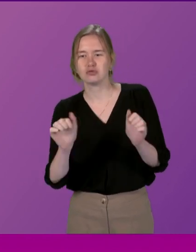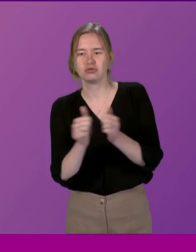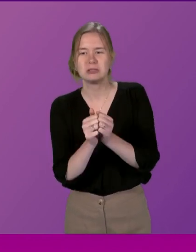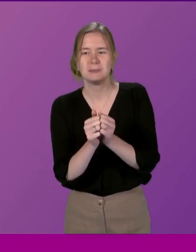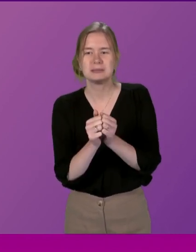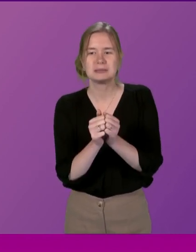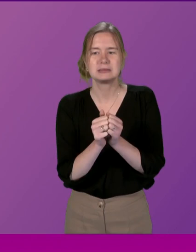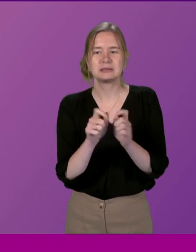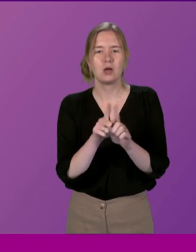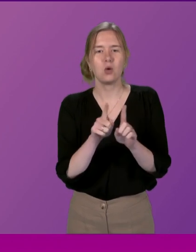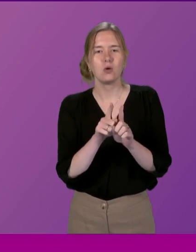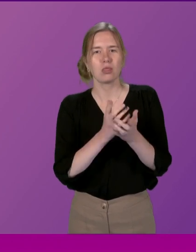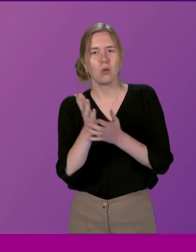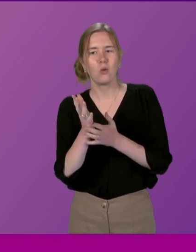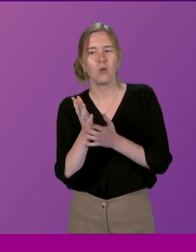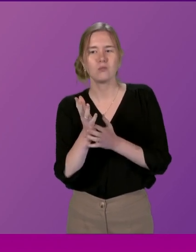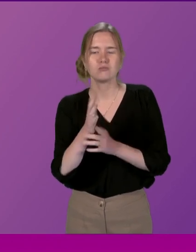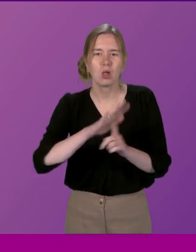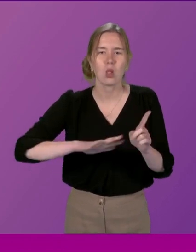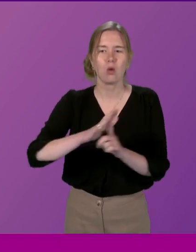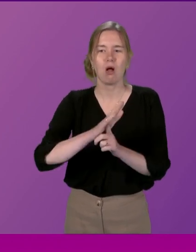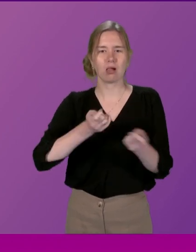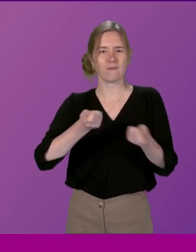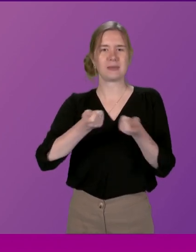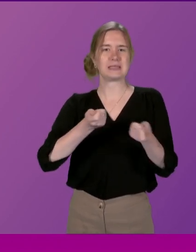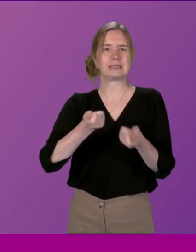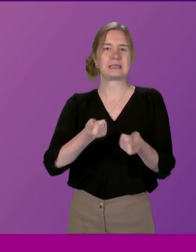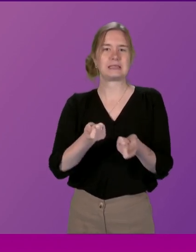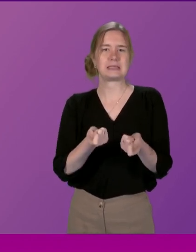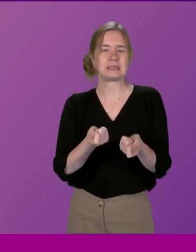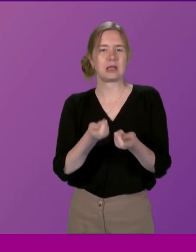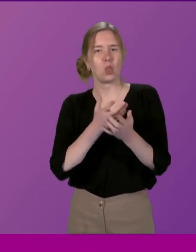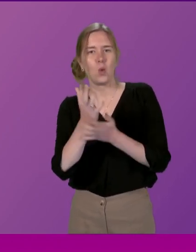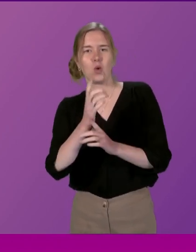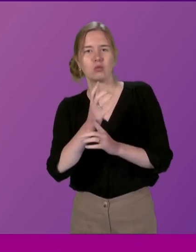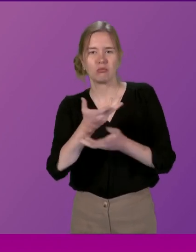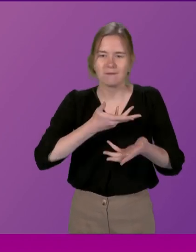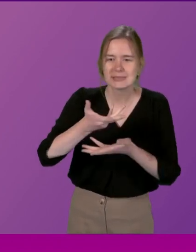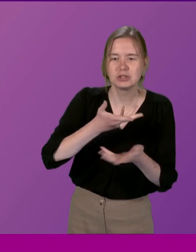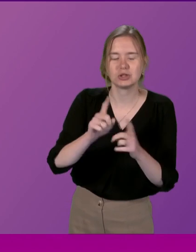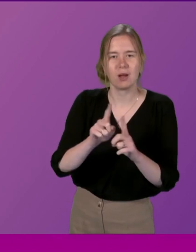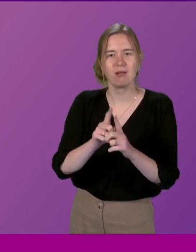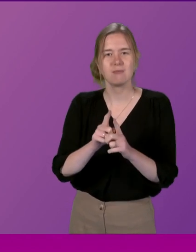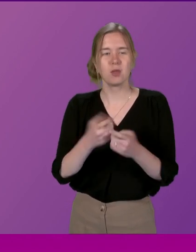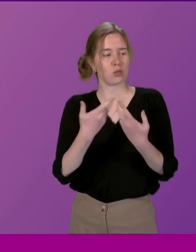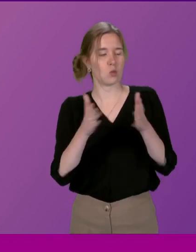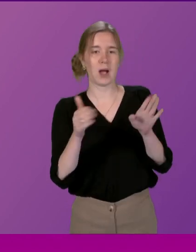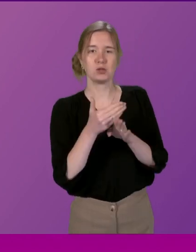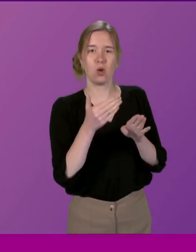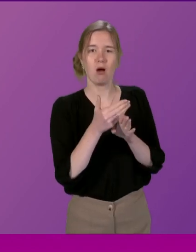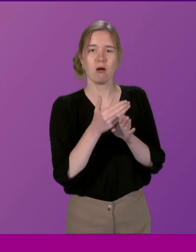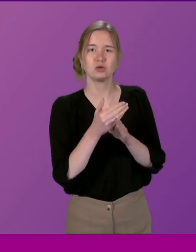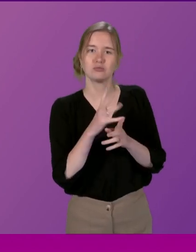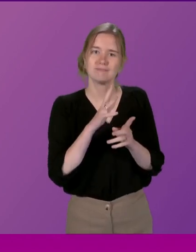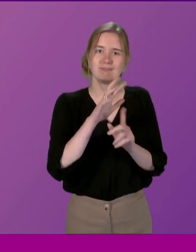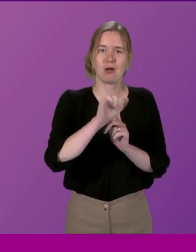empower communities and the review of local governments through our democracy matters conversations It's also clear in the wider work that we do to tackle